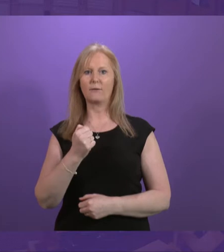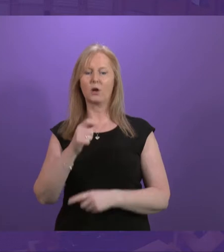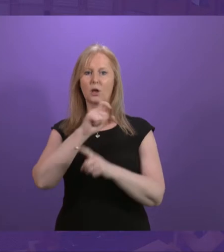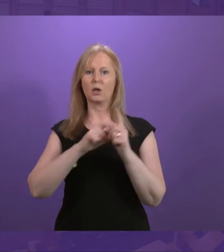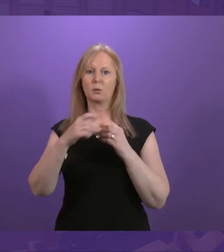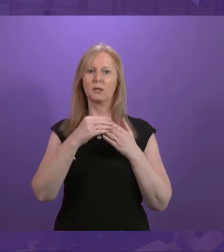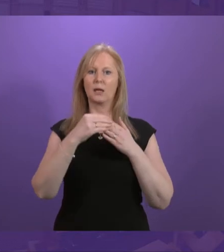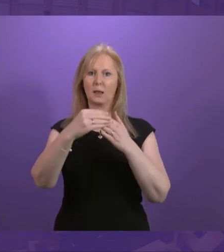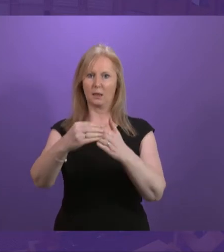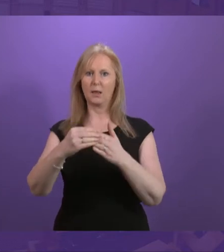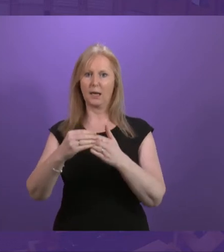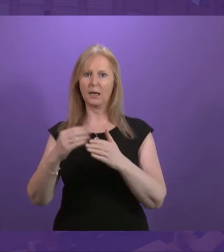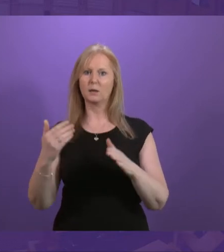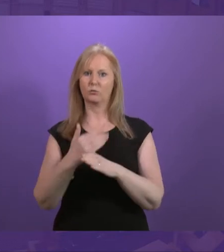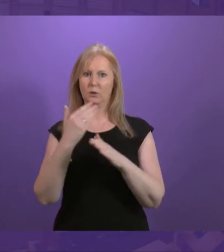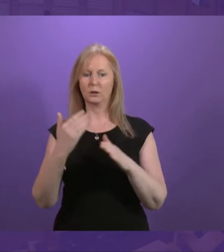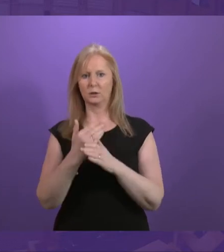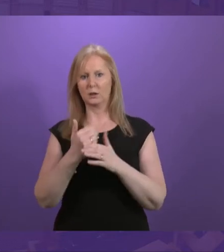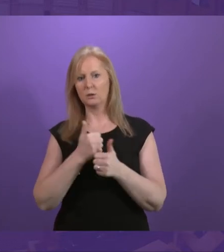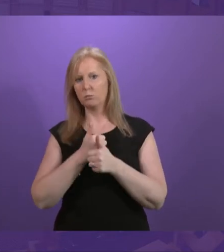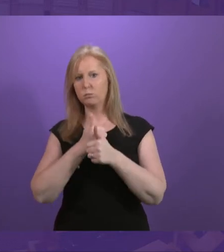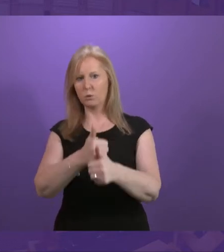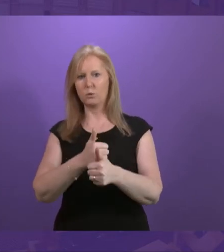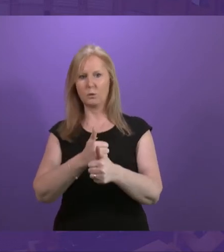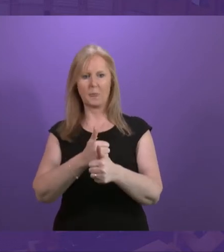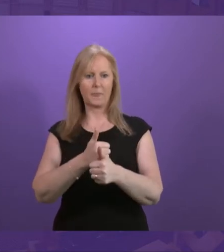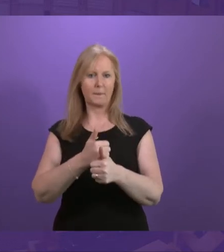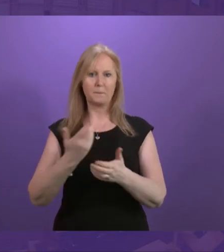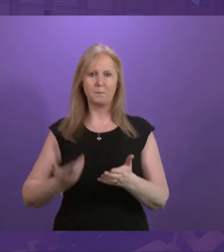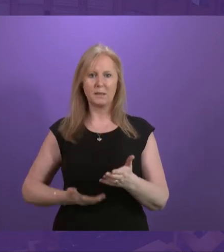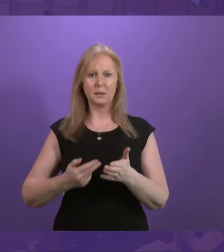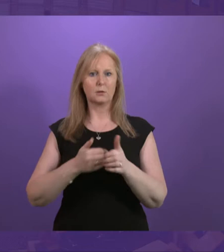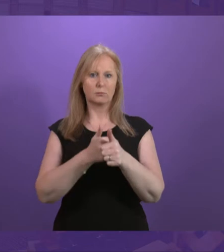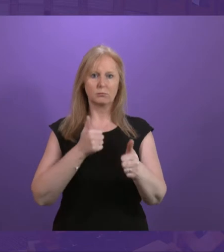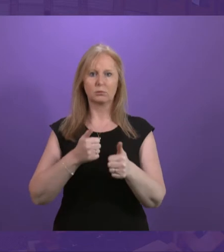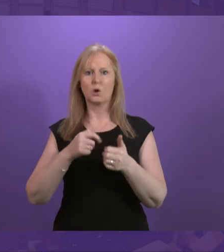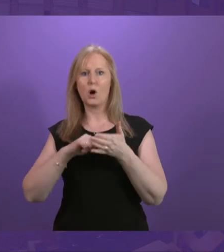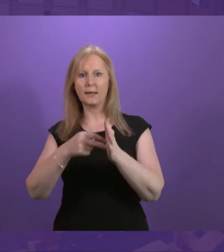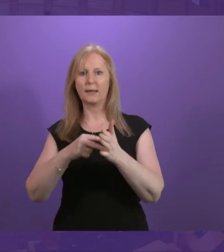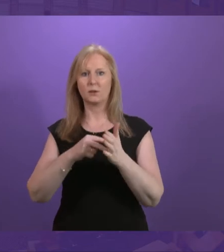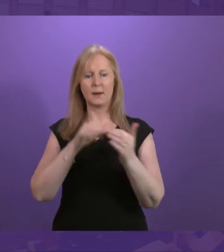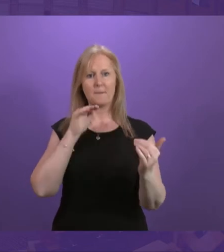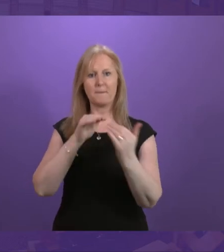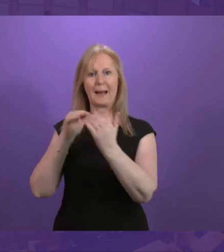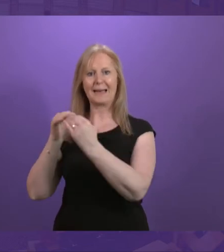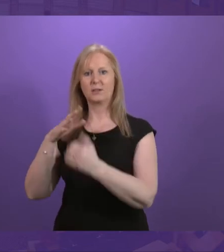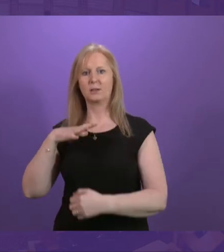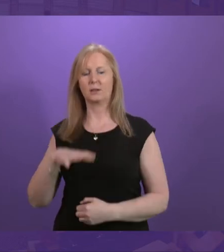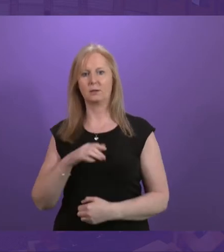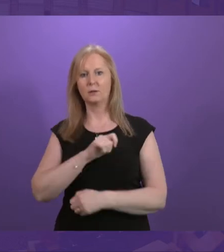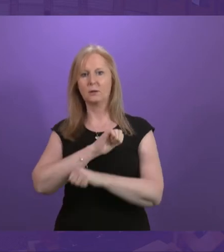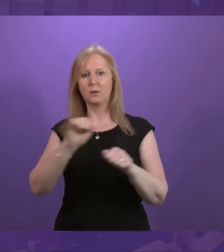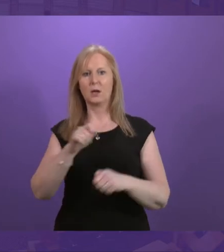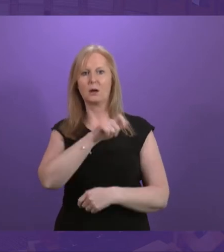provides consultancy support to help business and organisations more successfully meet the needs of customers,